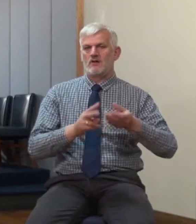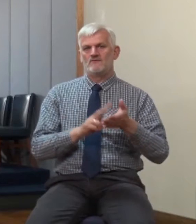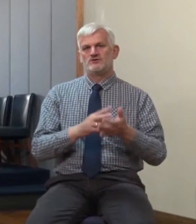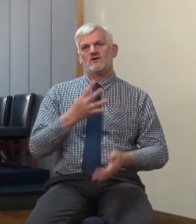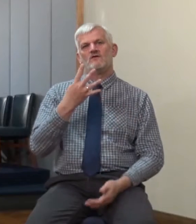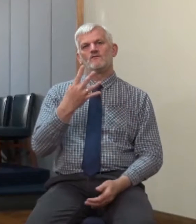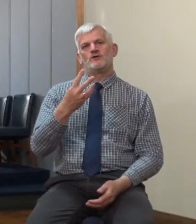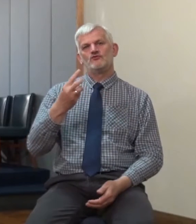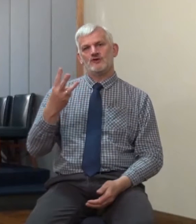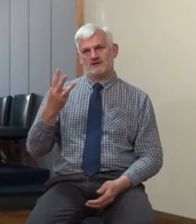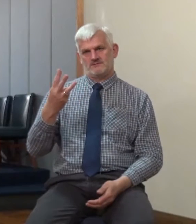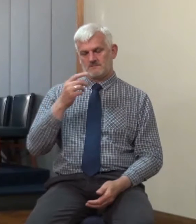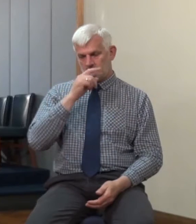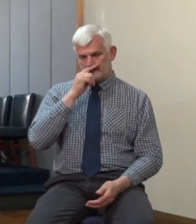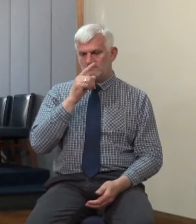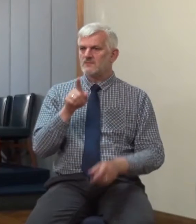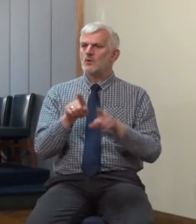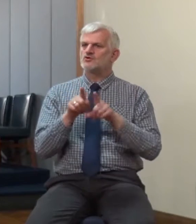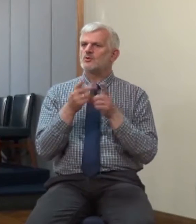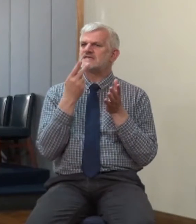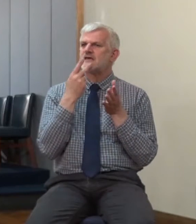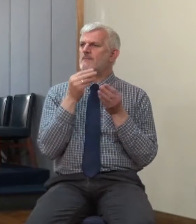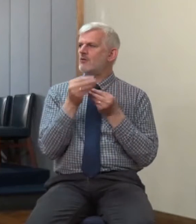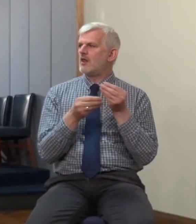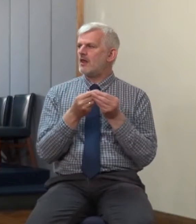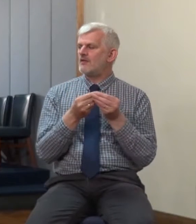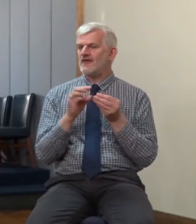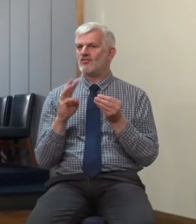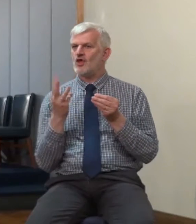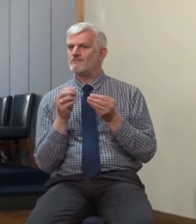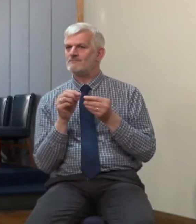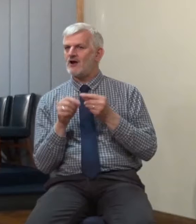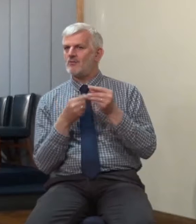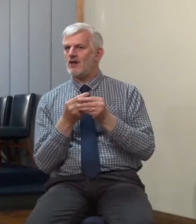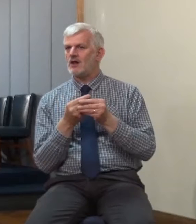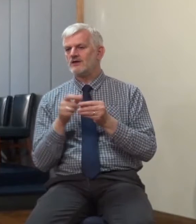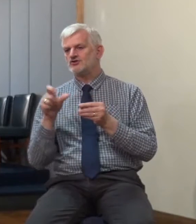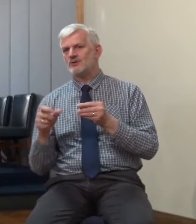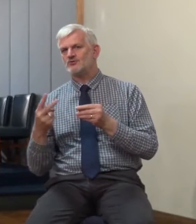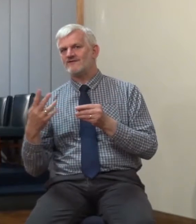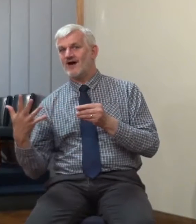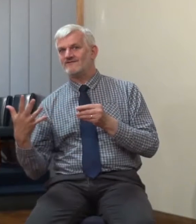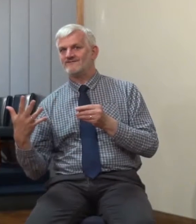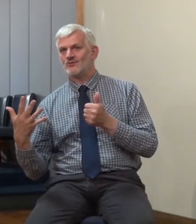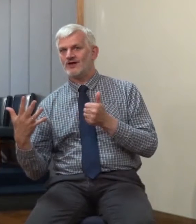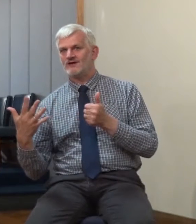and then a second in that chapter, and then a third, which is in the beginning of chapter 25. And it is